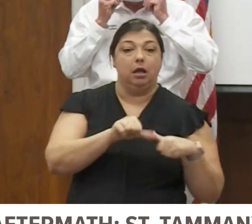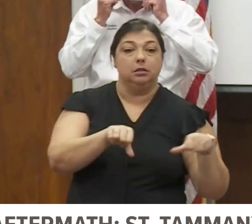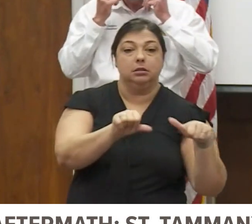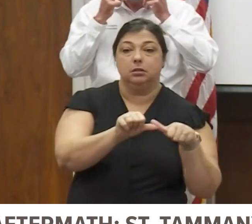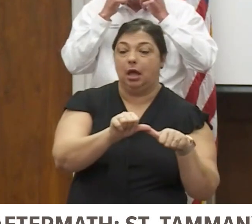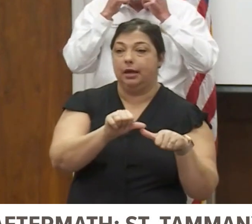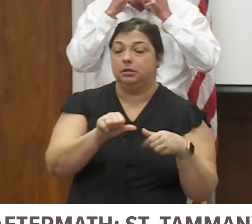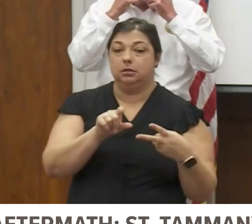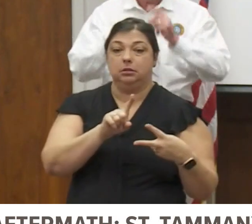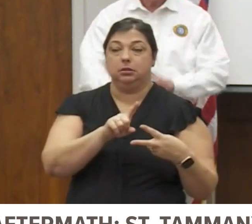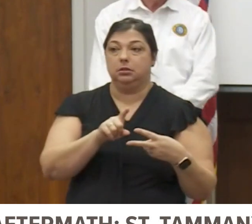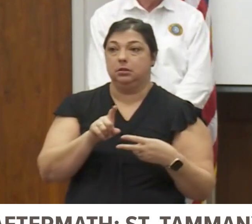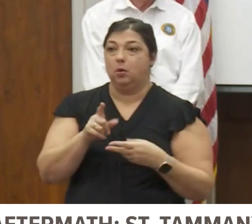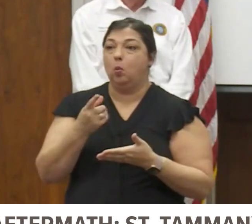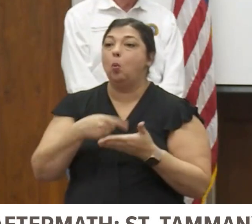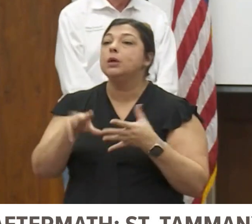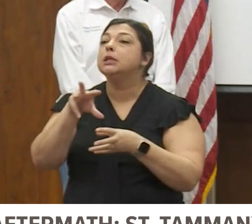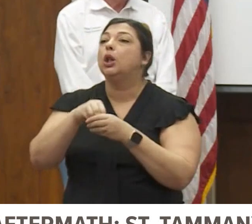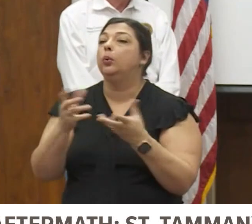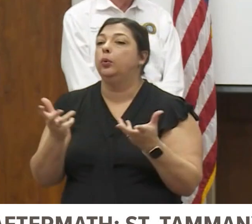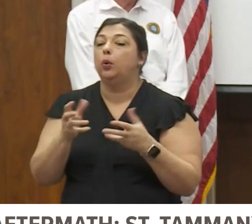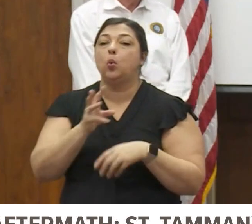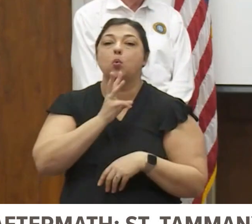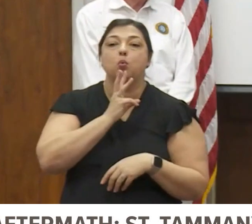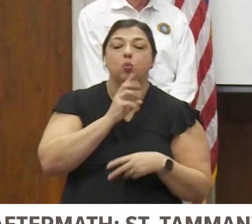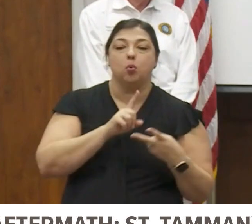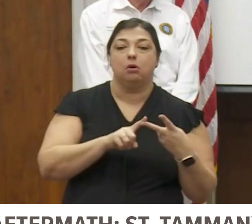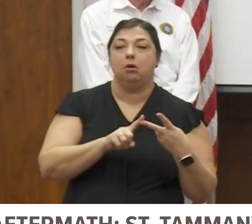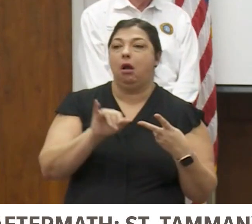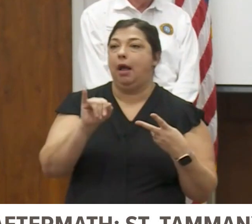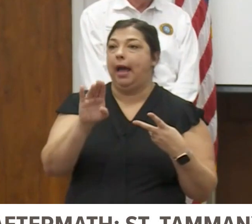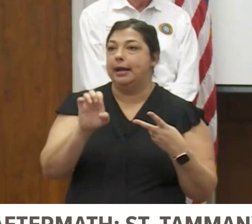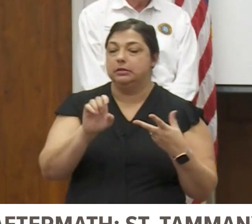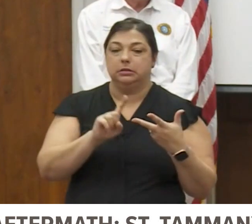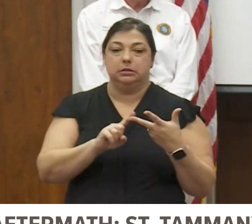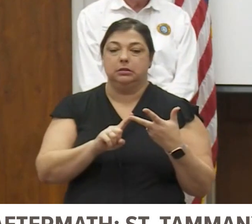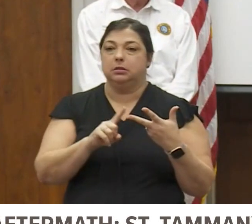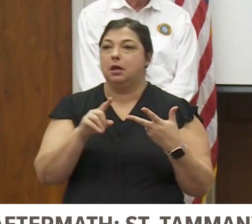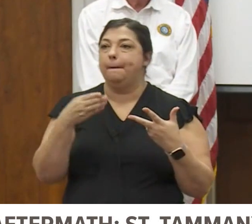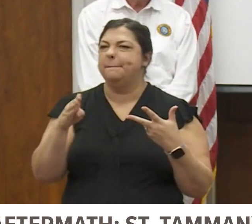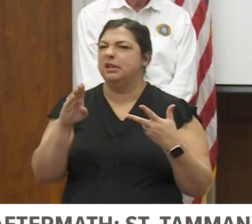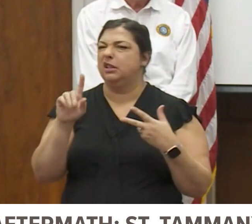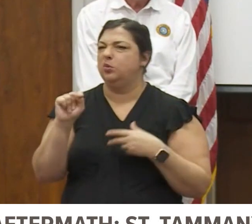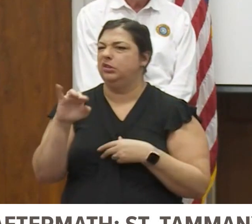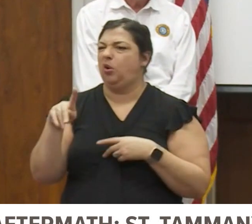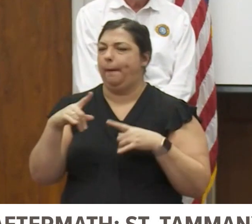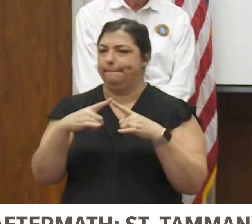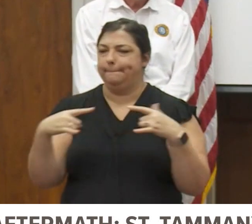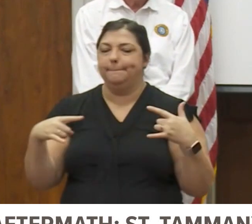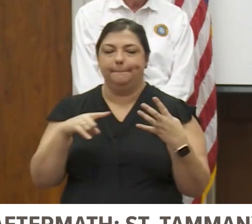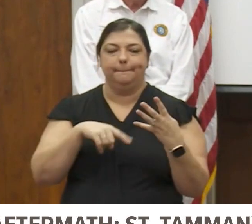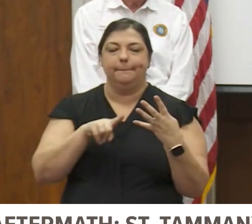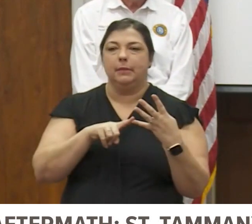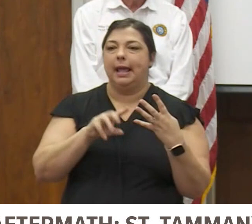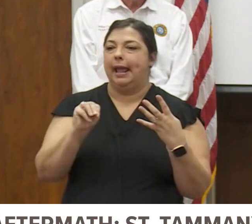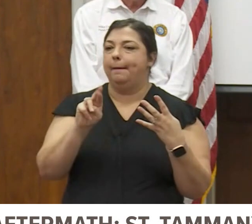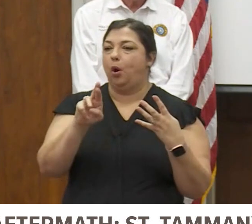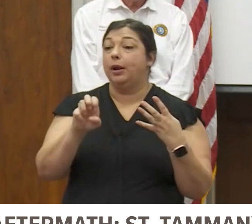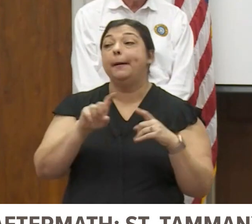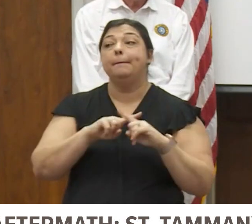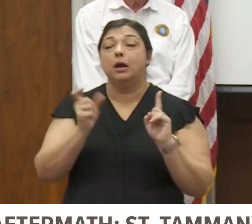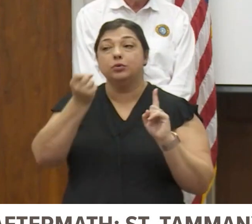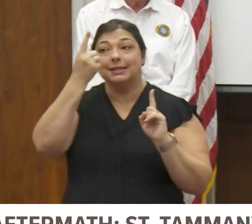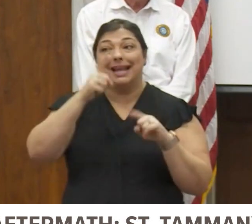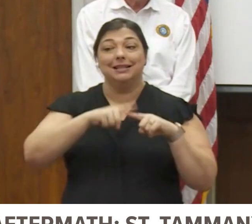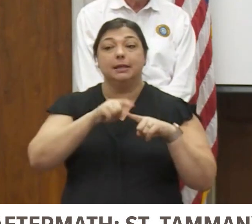is water, ice, blue tarps, and MREs. But it all depends on the incident and what's being